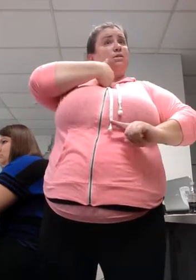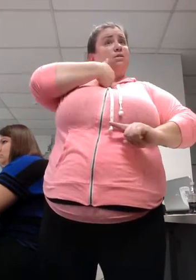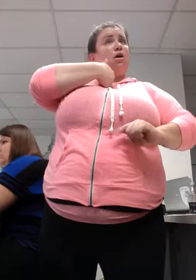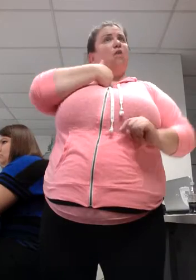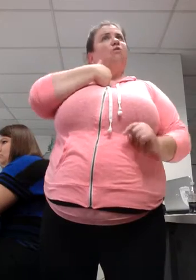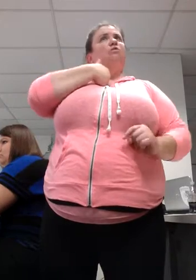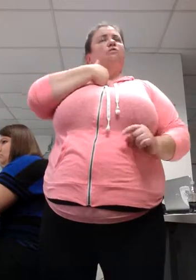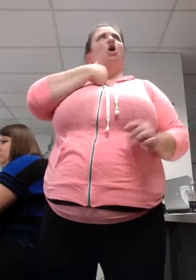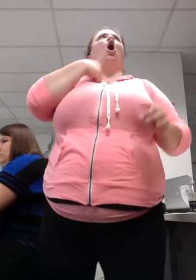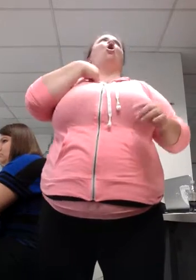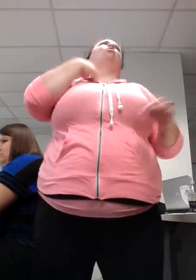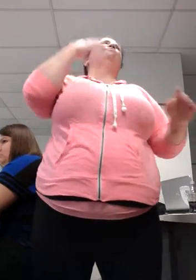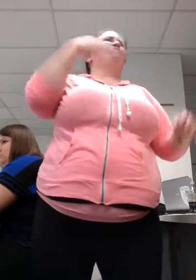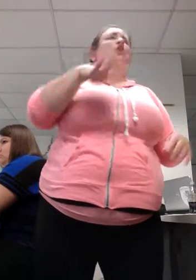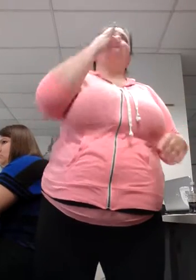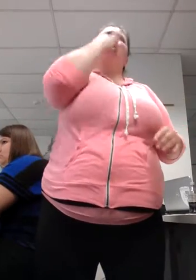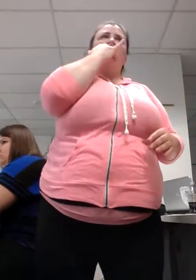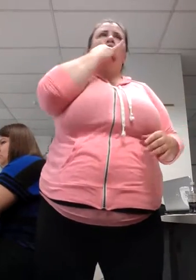being a responsible interpreter.